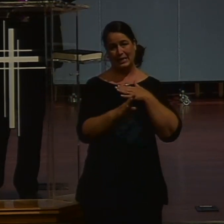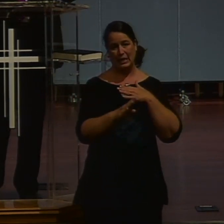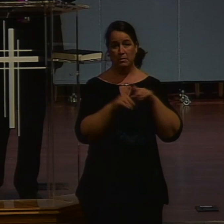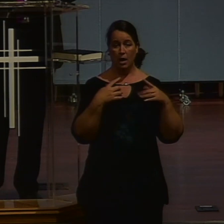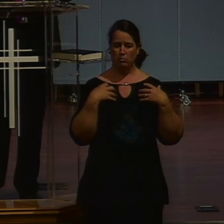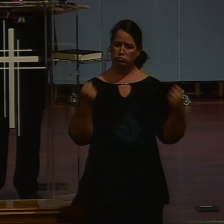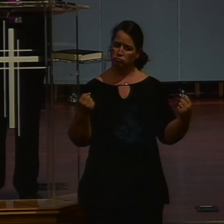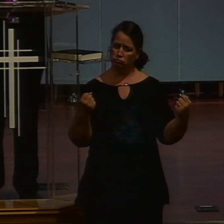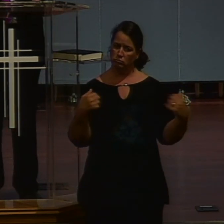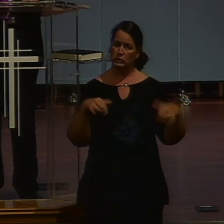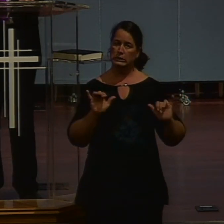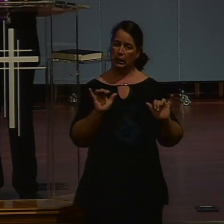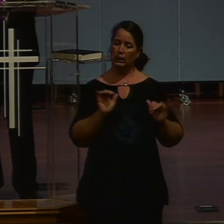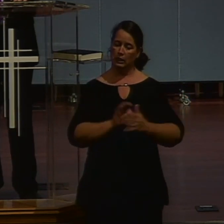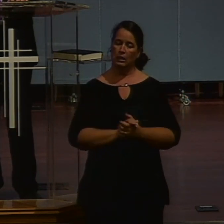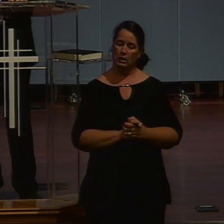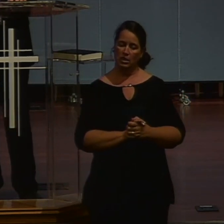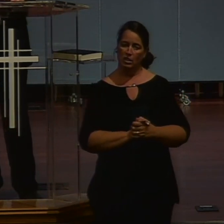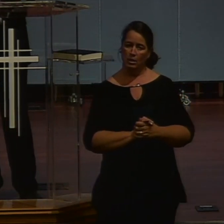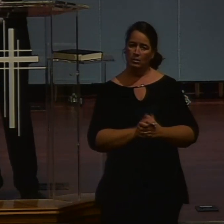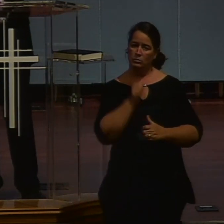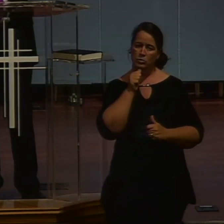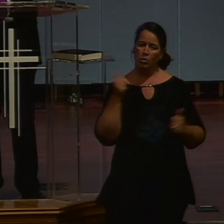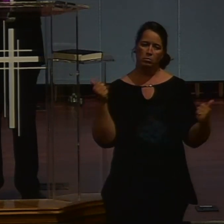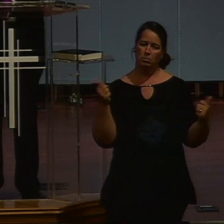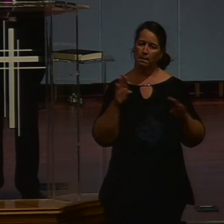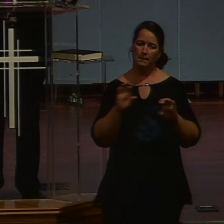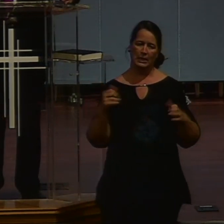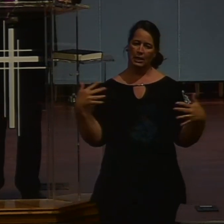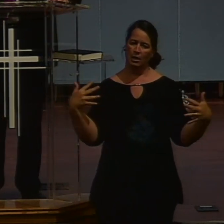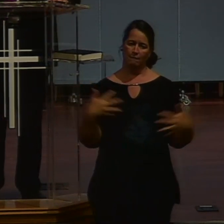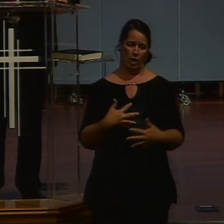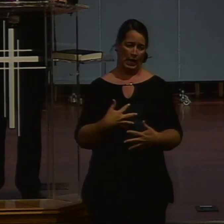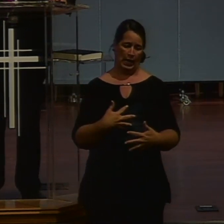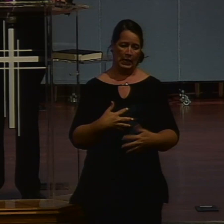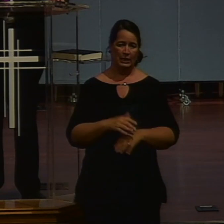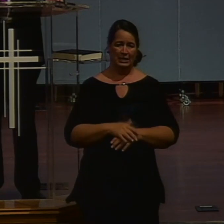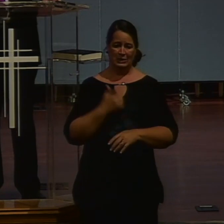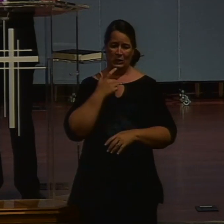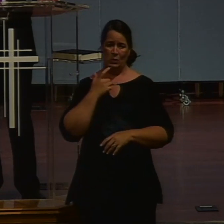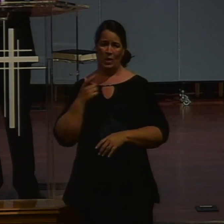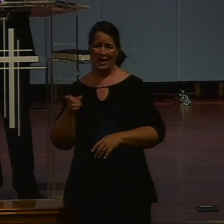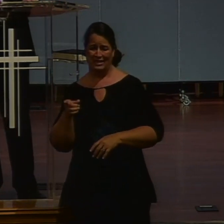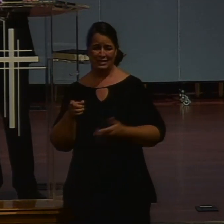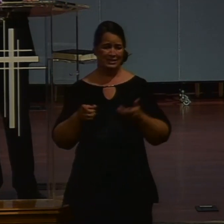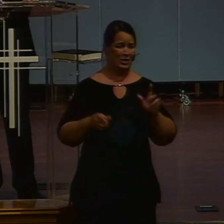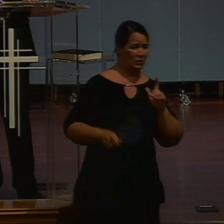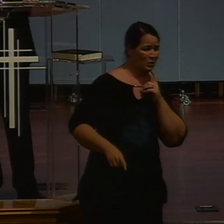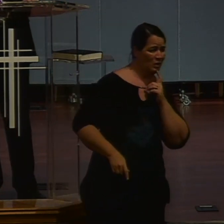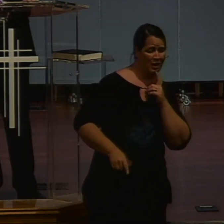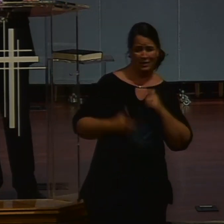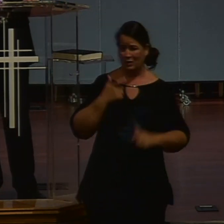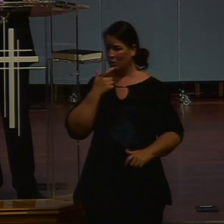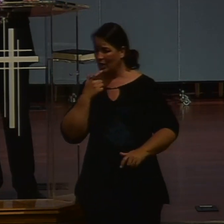but boldness. And so, dear ones, we are torn, right? You want to watch the news, but then you watch the news and you're you're even more depressed